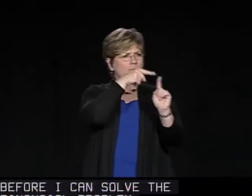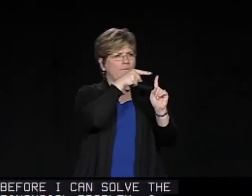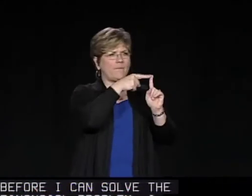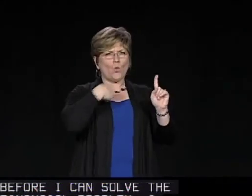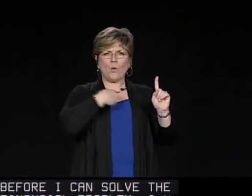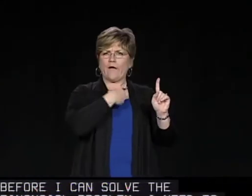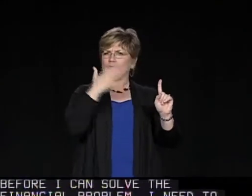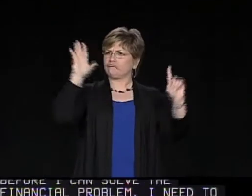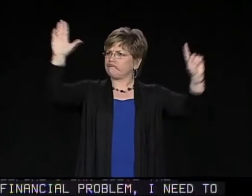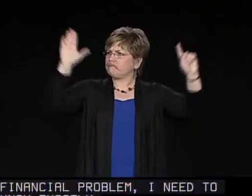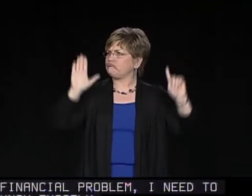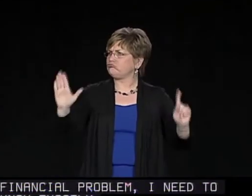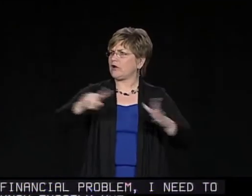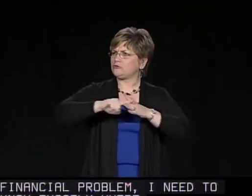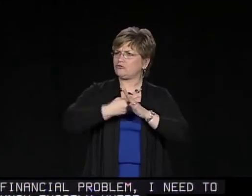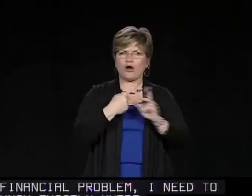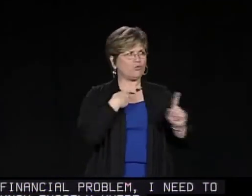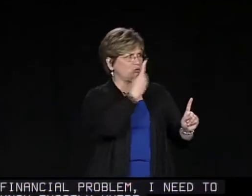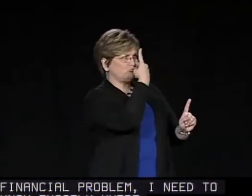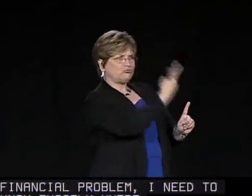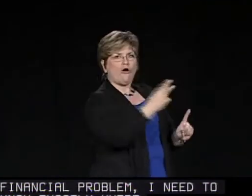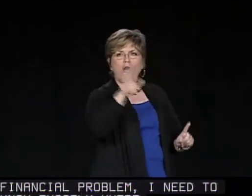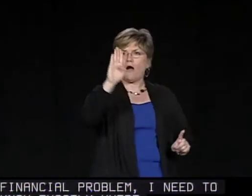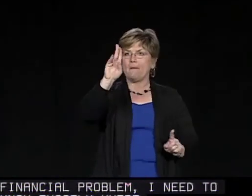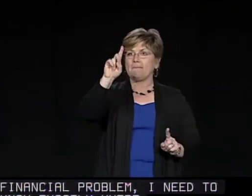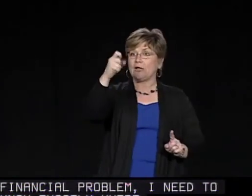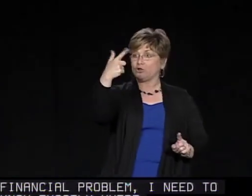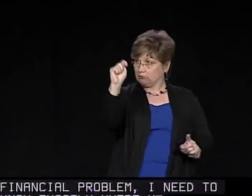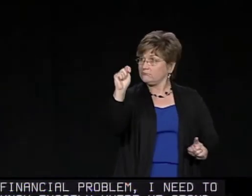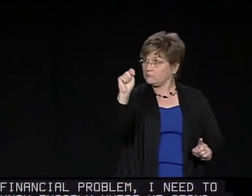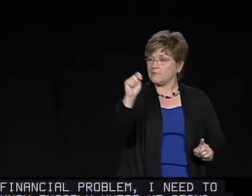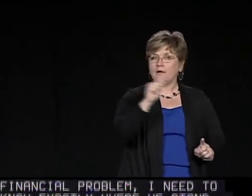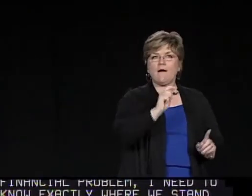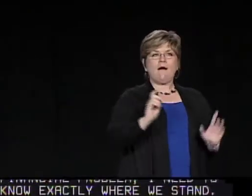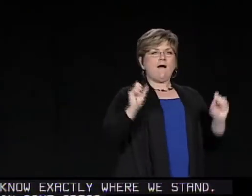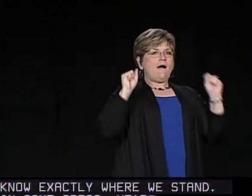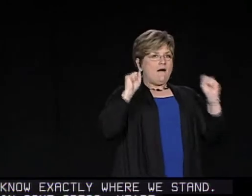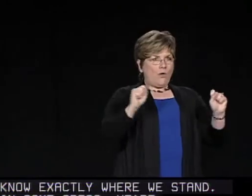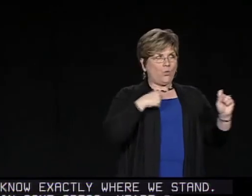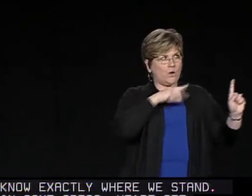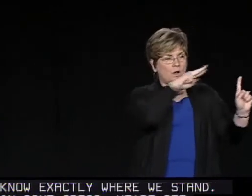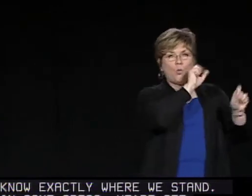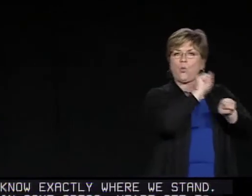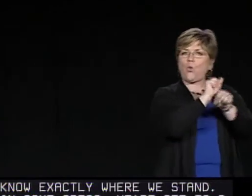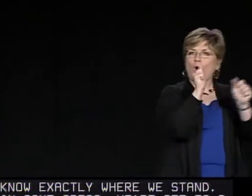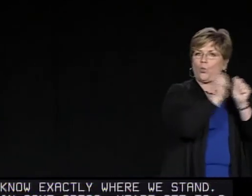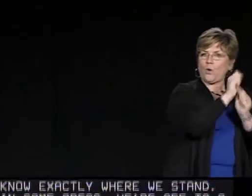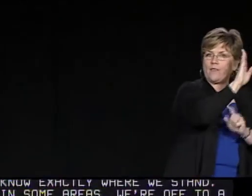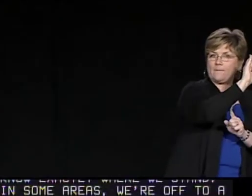stand. In some areas, we're off to a great start. Whenever we look at the budget,